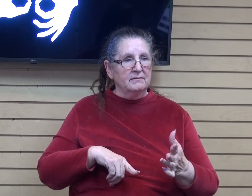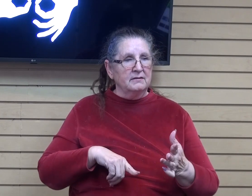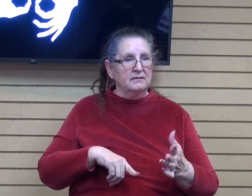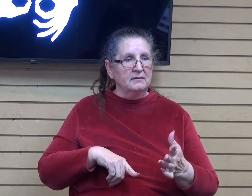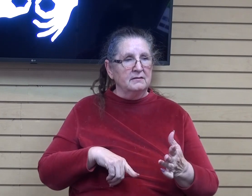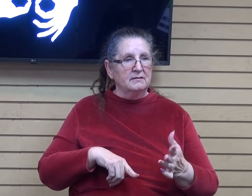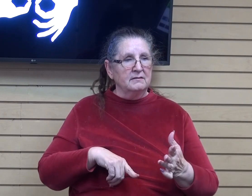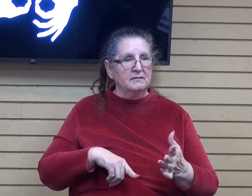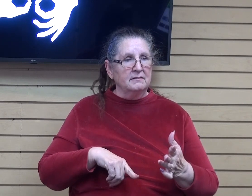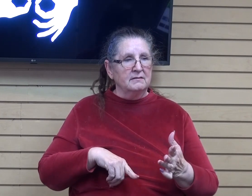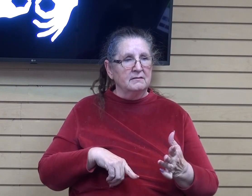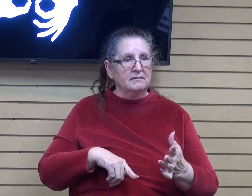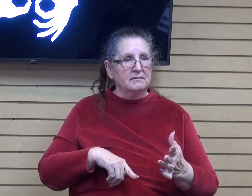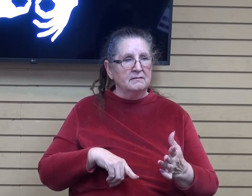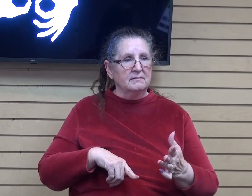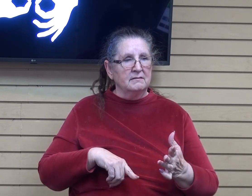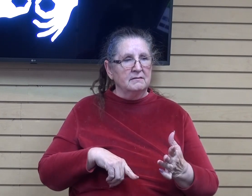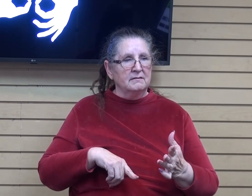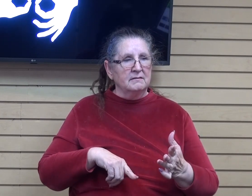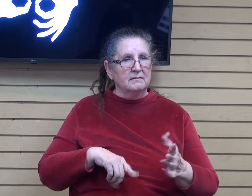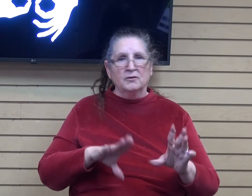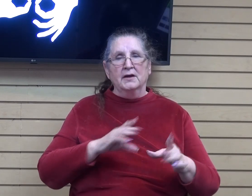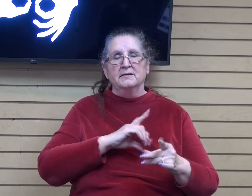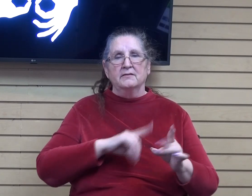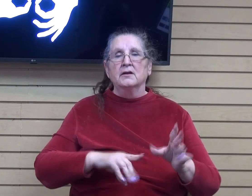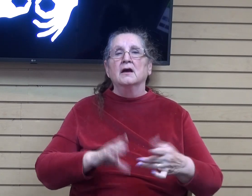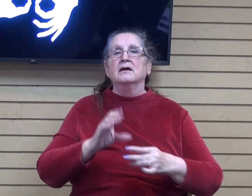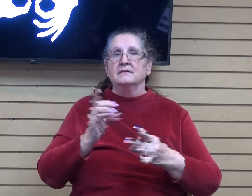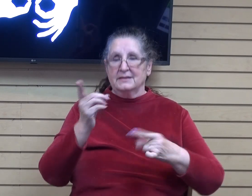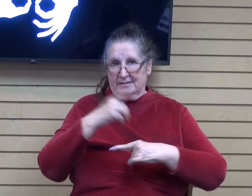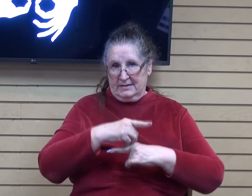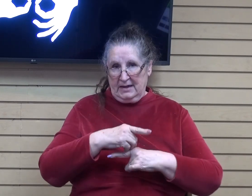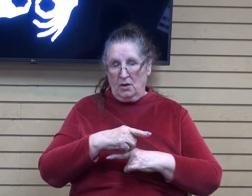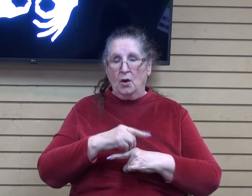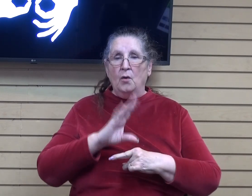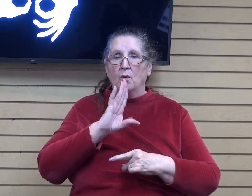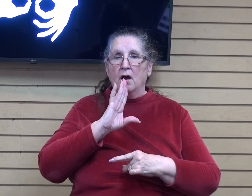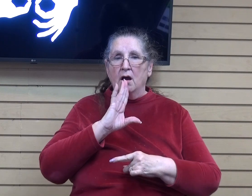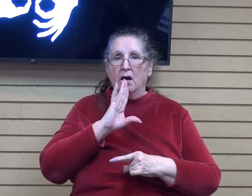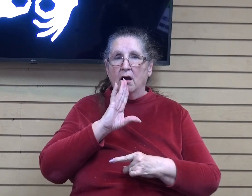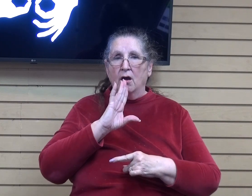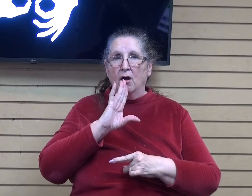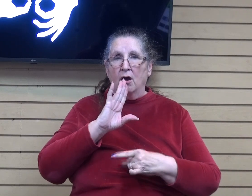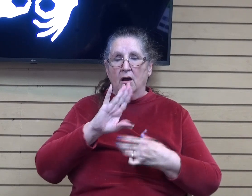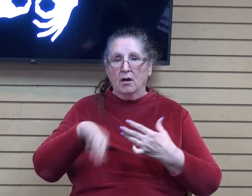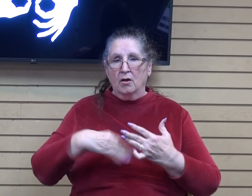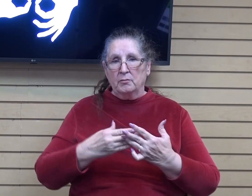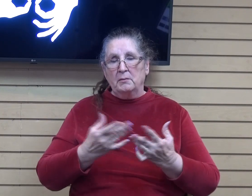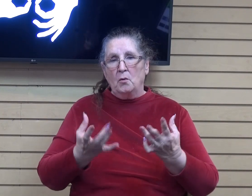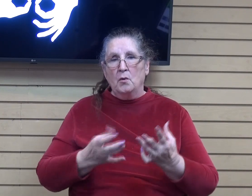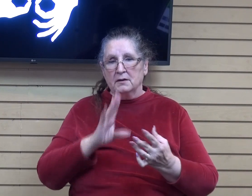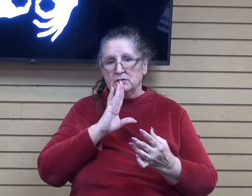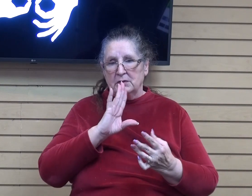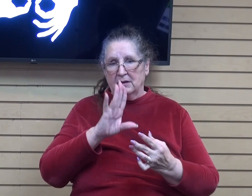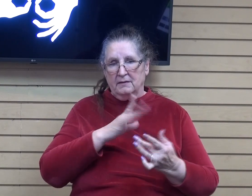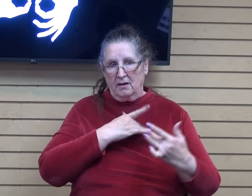is um so about speaking their minds and their hearts and you know just saying whatever they feel